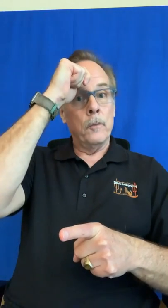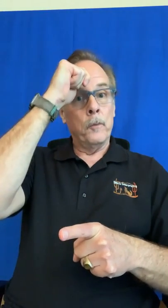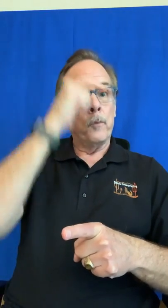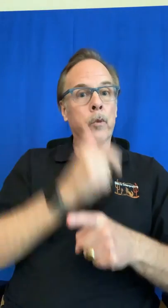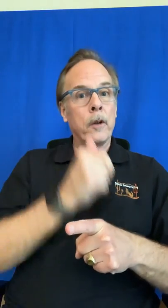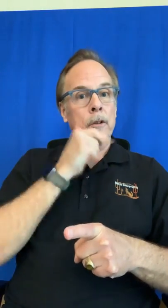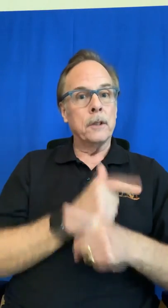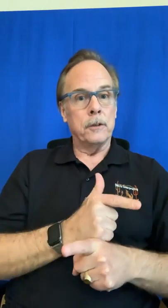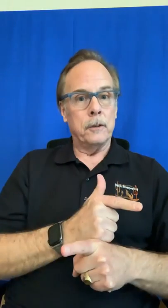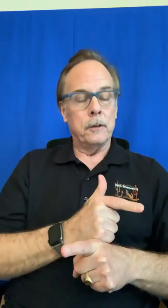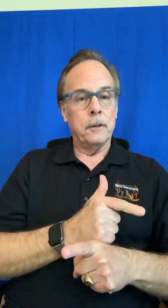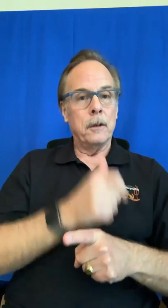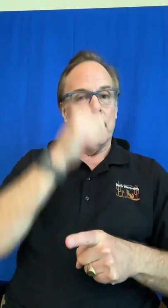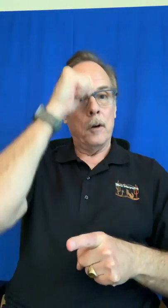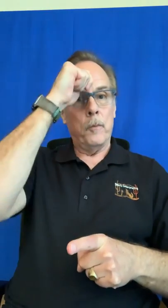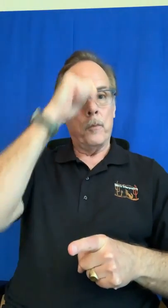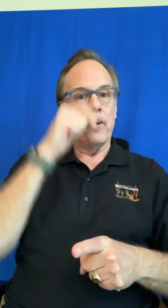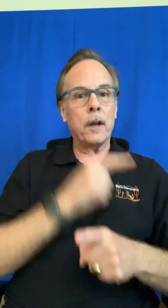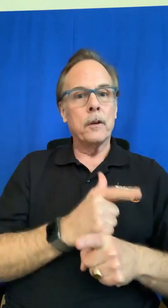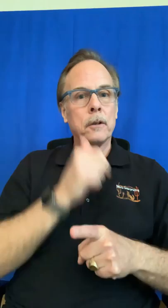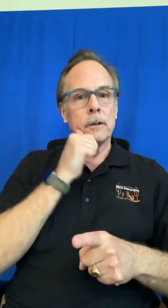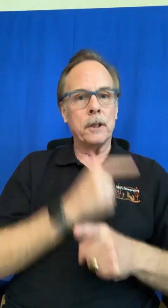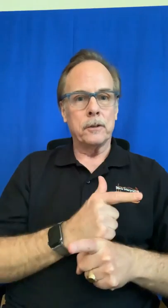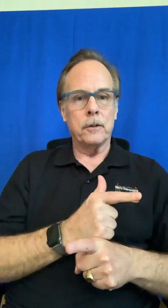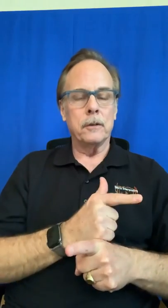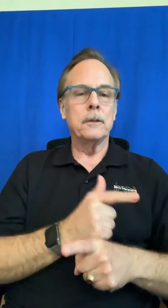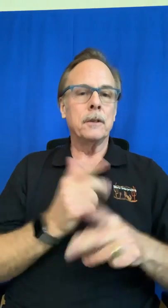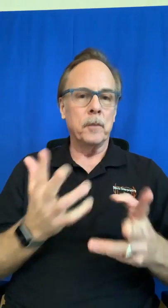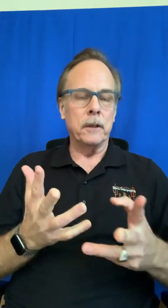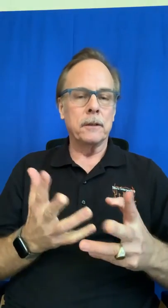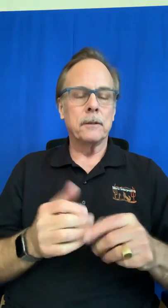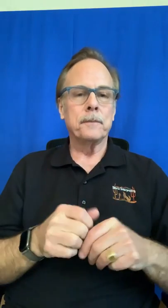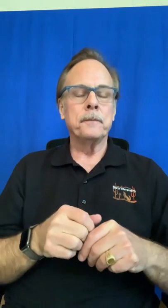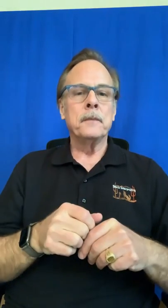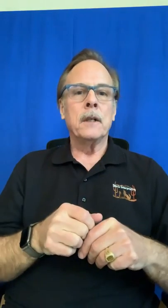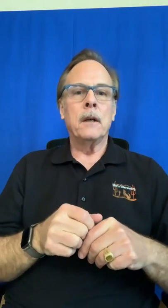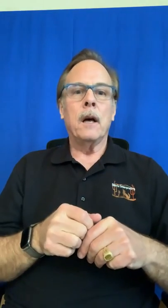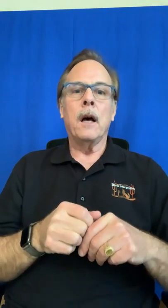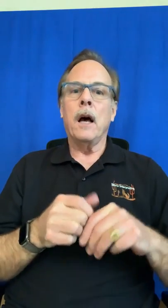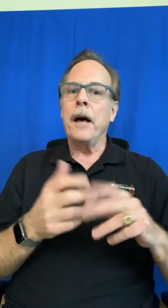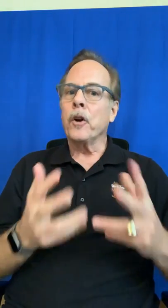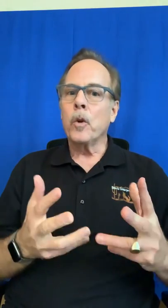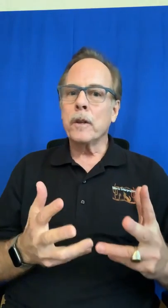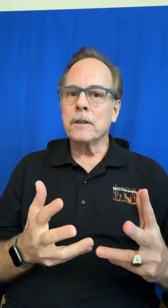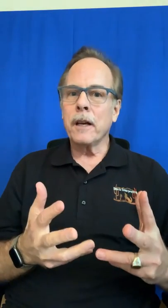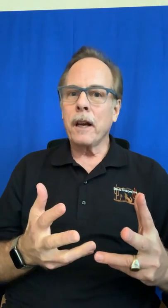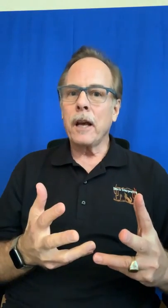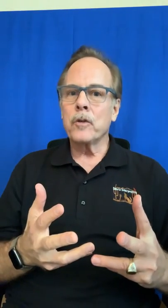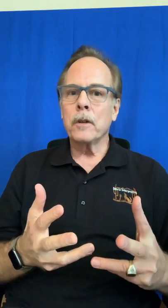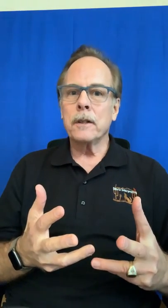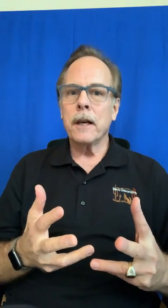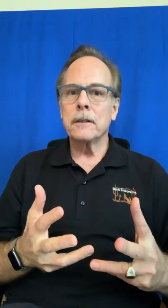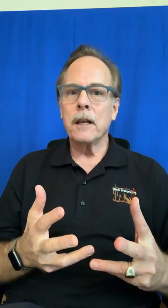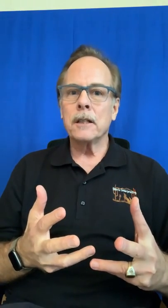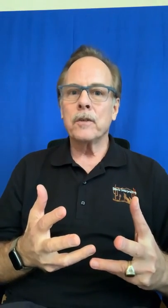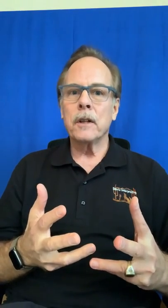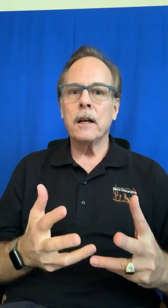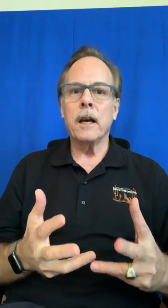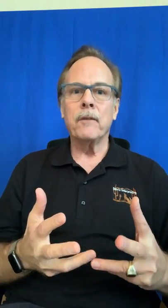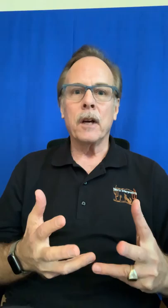brother sister brother sister siblings uh i don't know what the signing naturally text has for that i have not